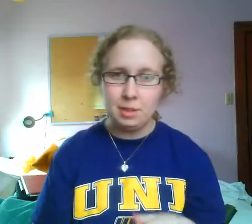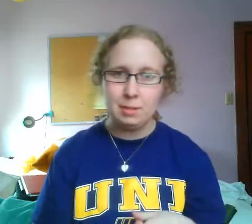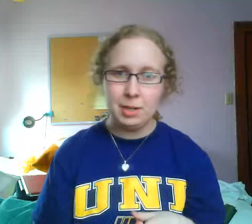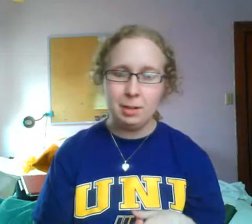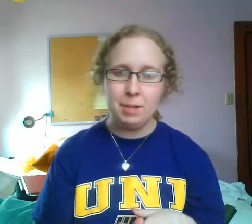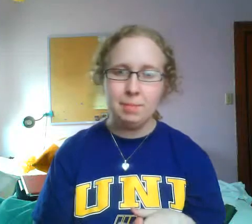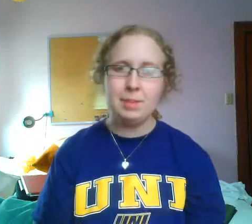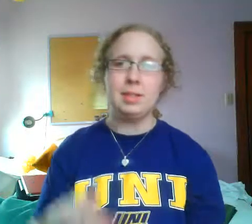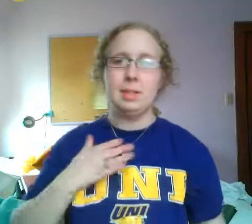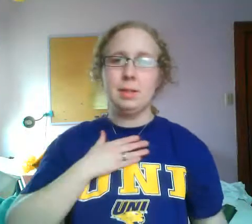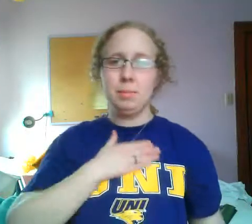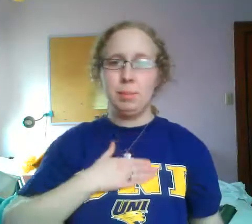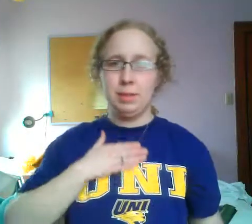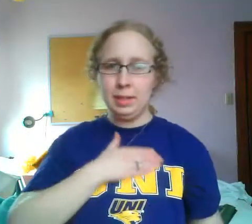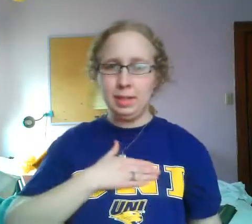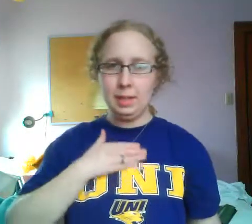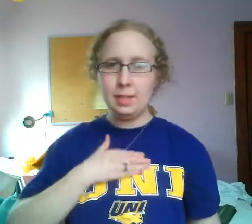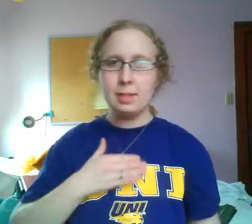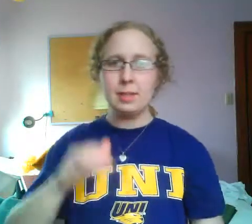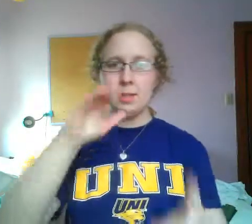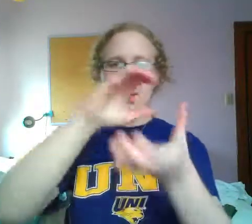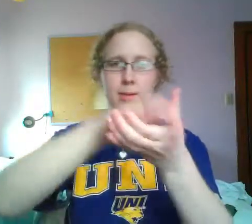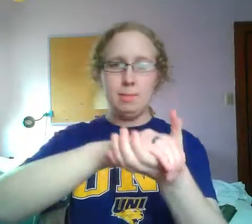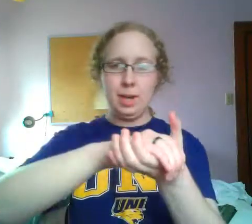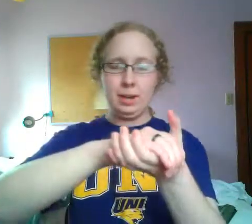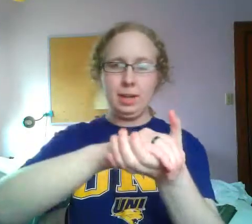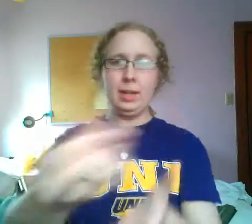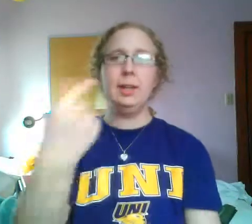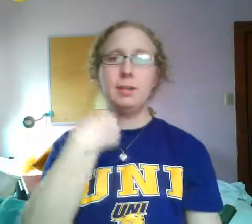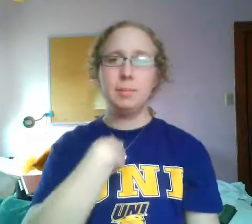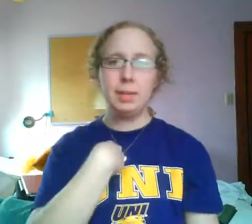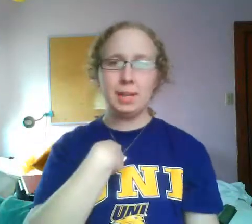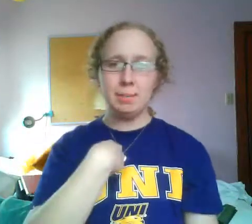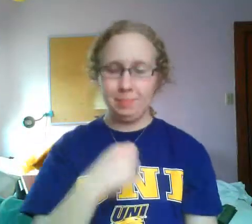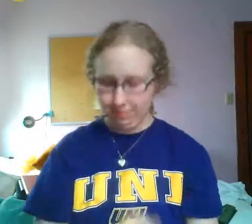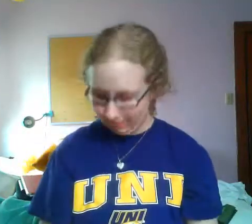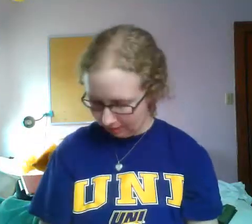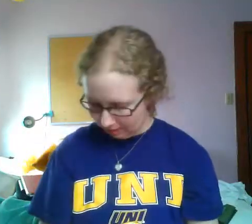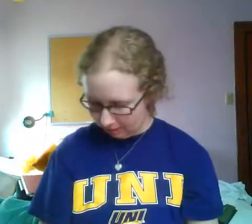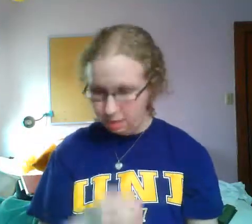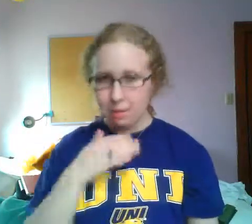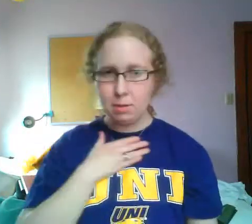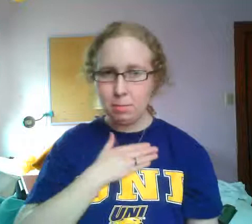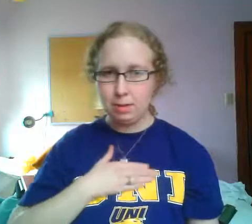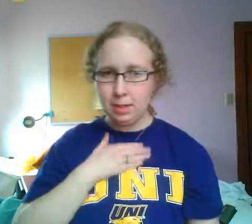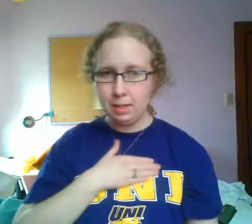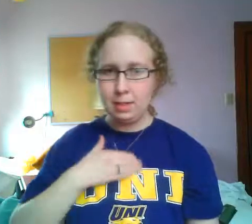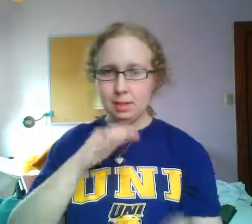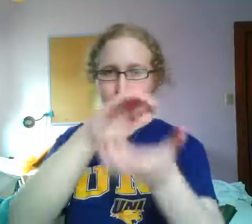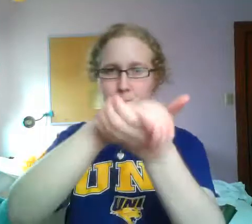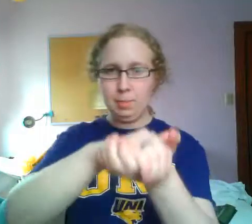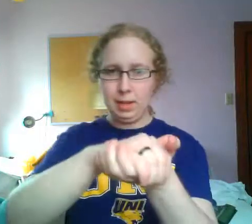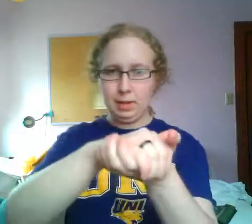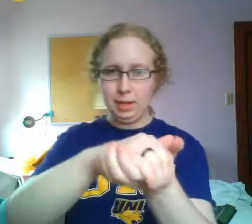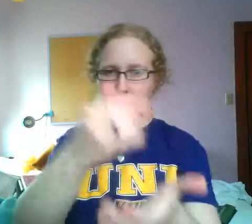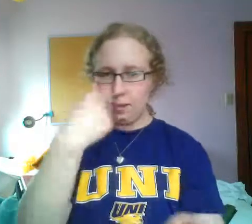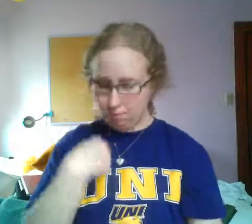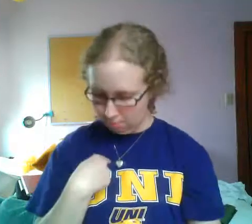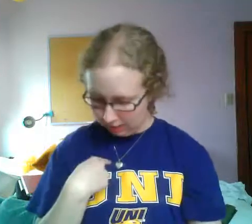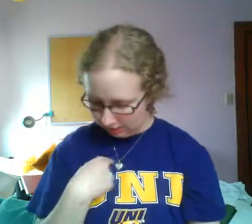Please Marry Me, so that's Please Marry Me. So Please Marry Me.